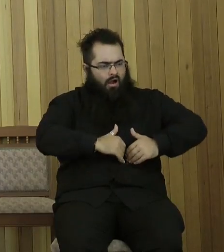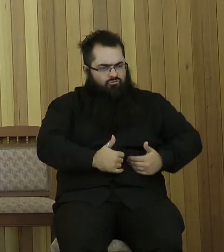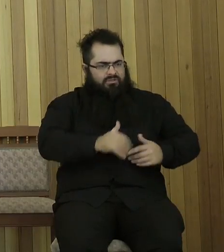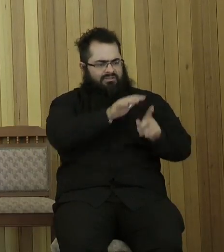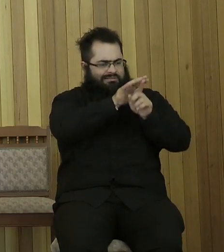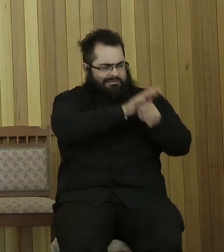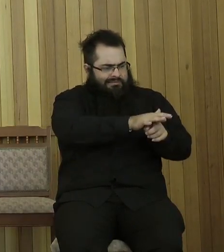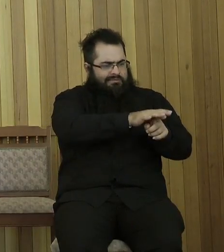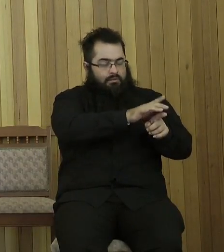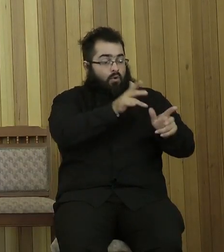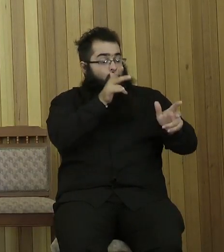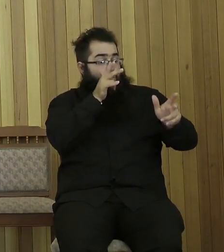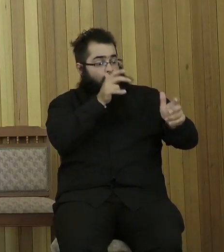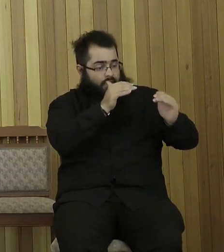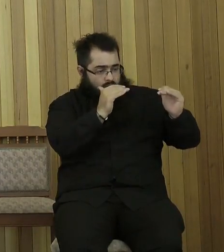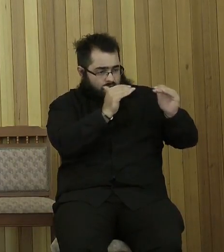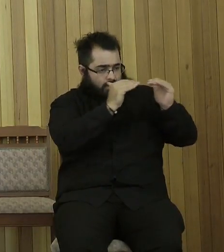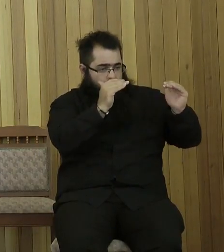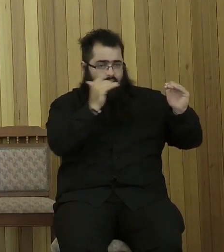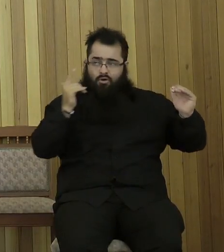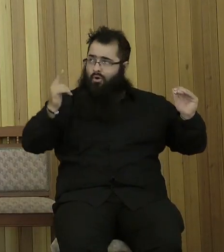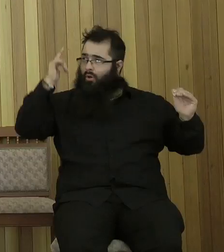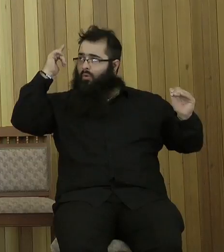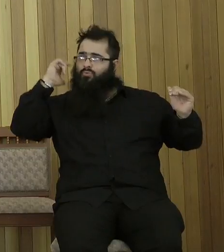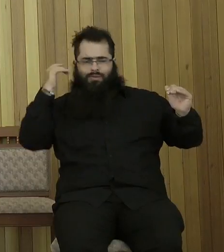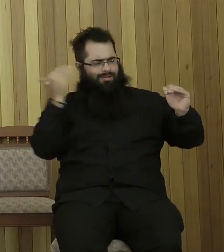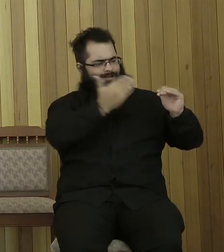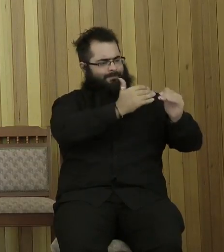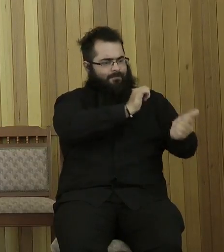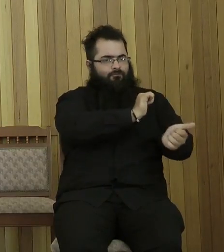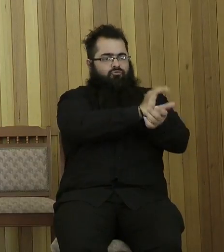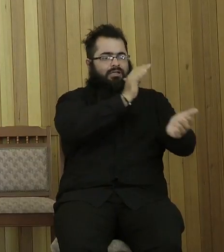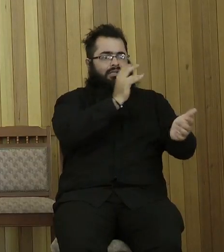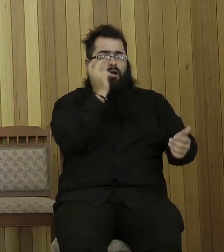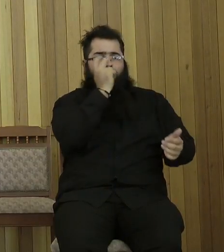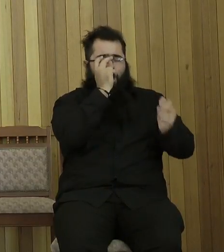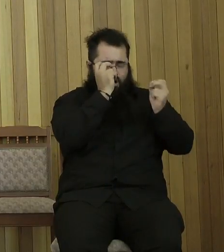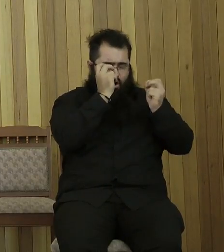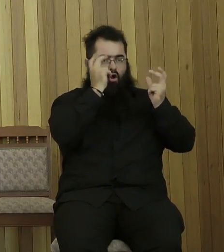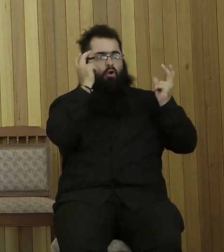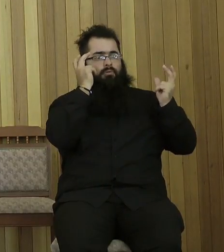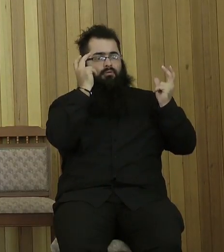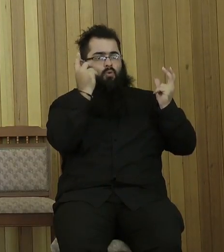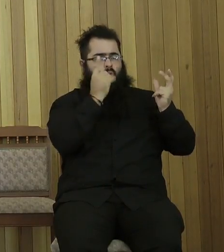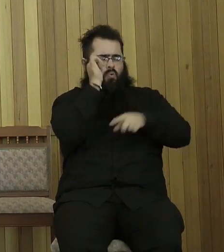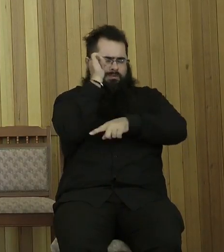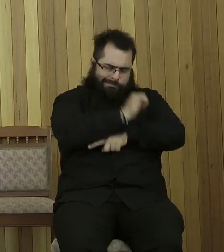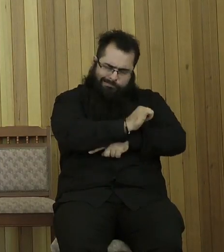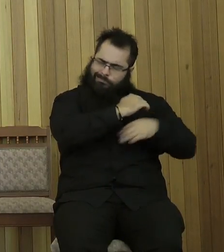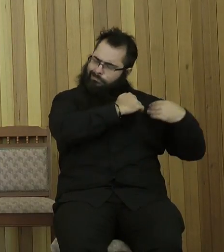gives freedom to the prisoners, the Lord opens the eyes of the blind, the Lord raises those who are bowed down, the Lord loves